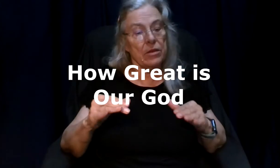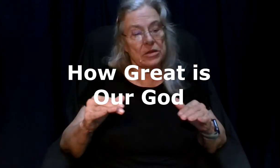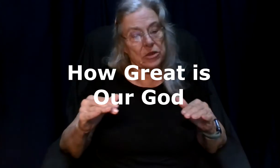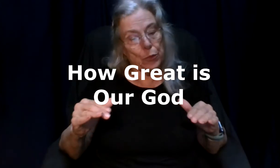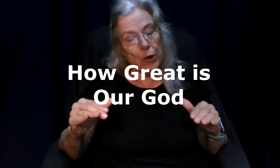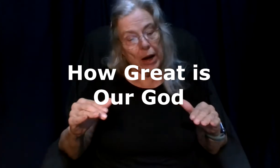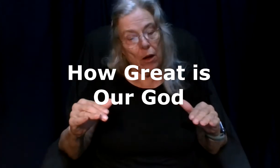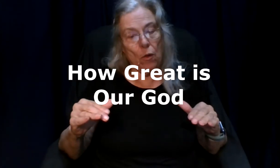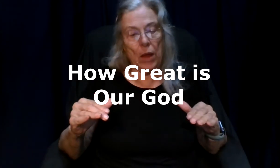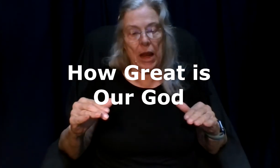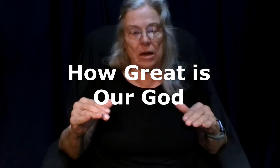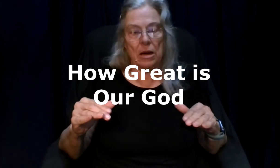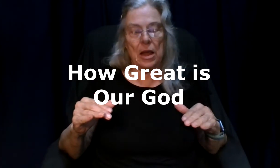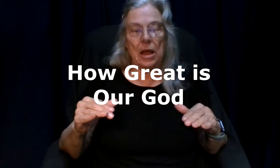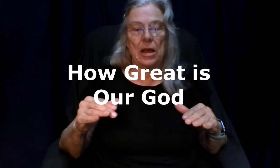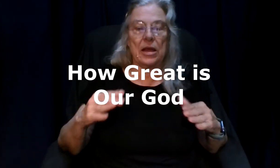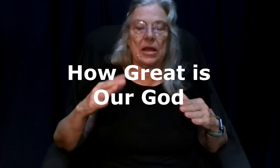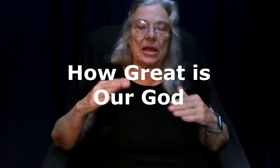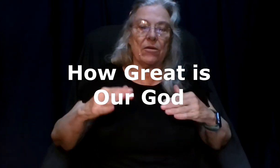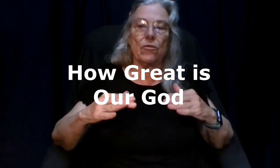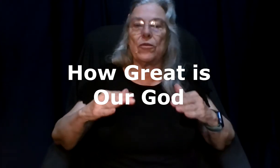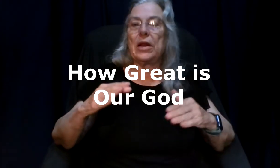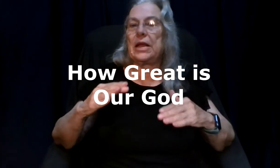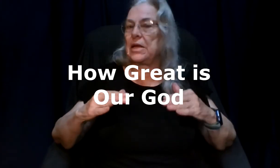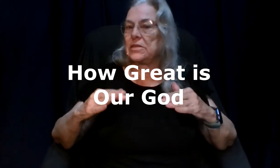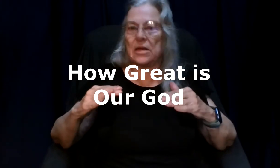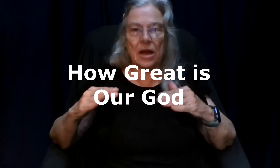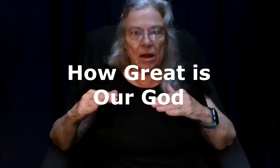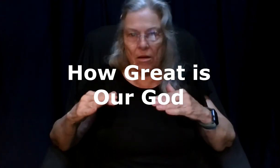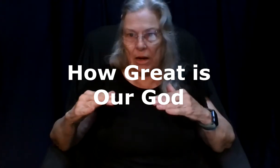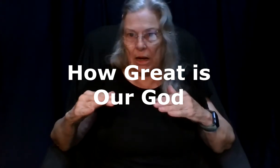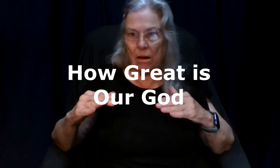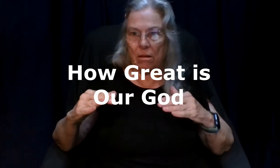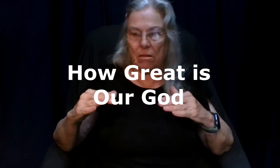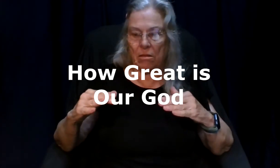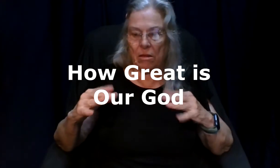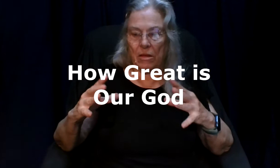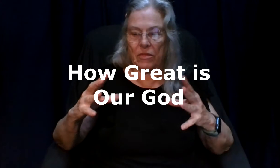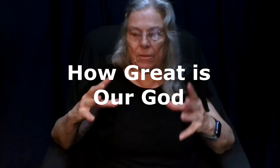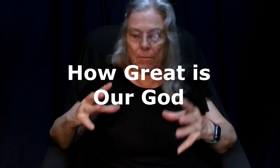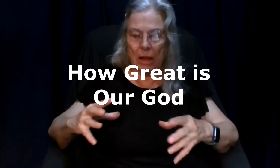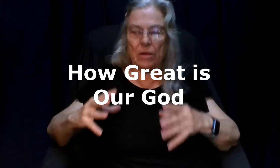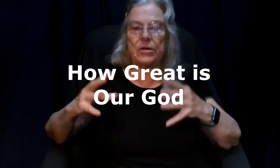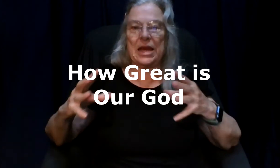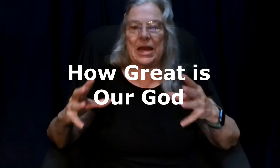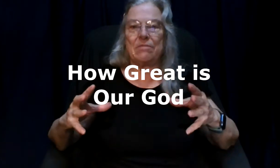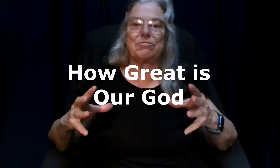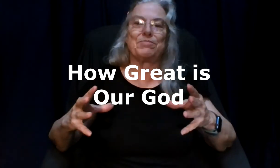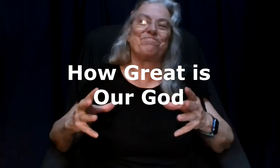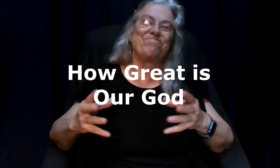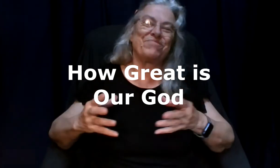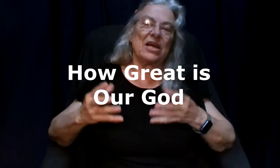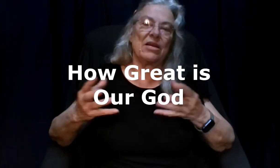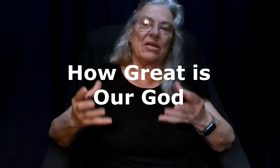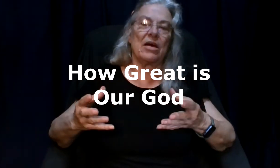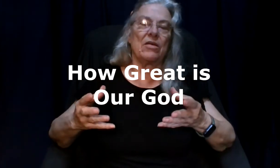soprano and it really doesn't carry the melody the